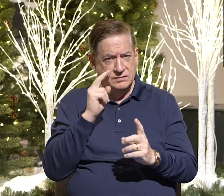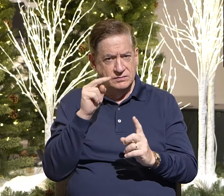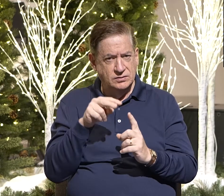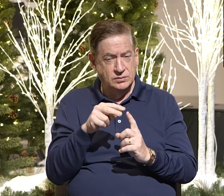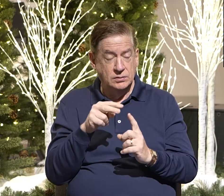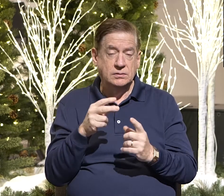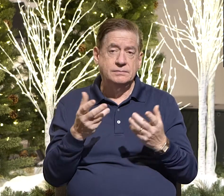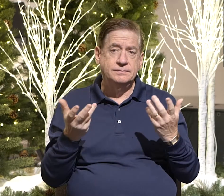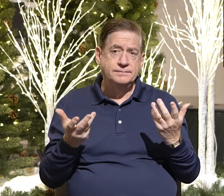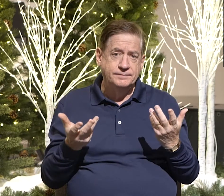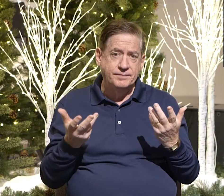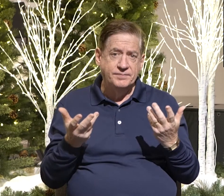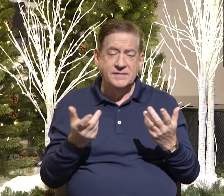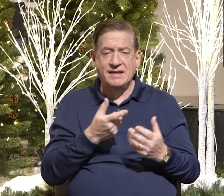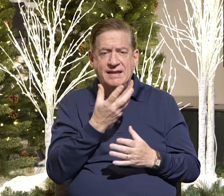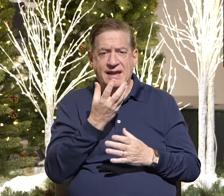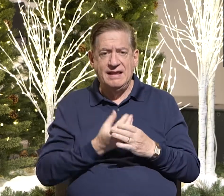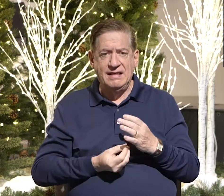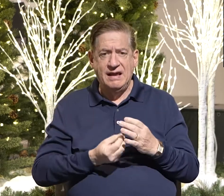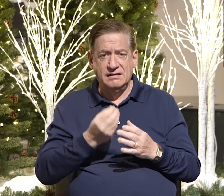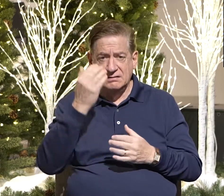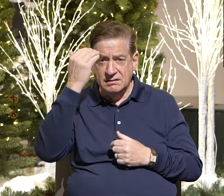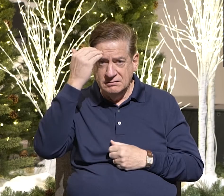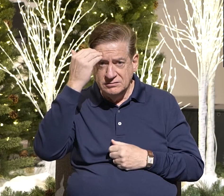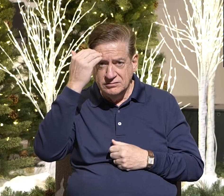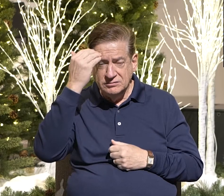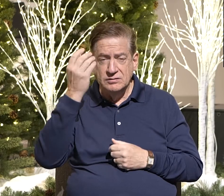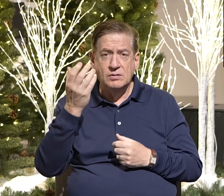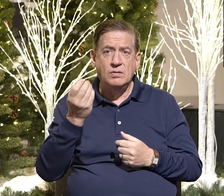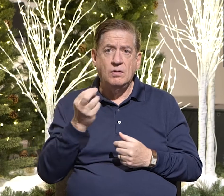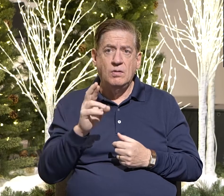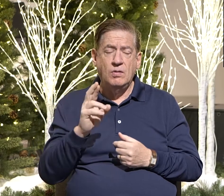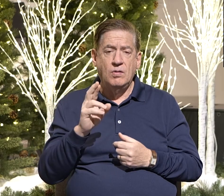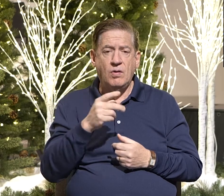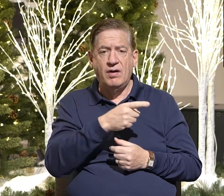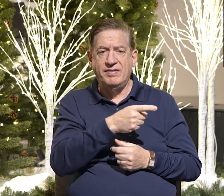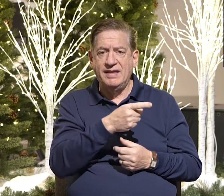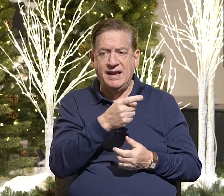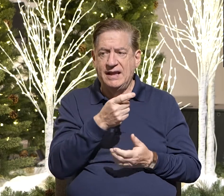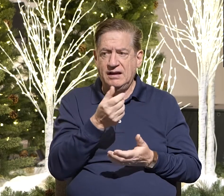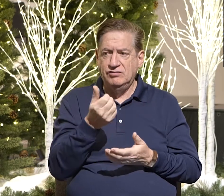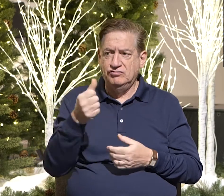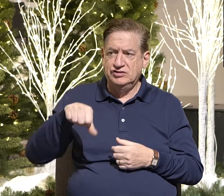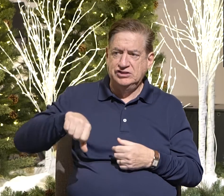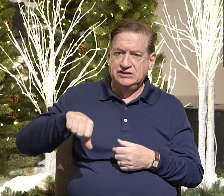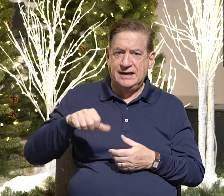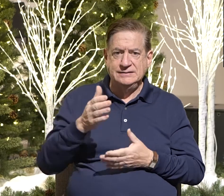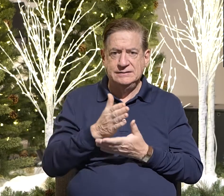they lack knowledge or reject parts of what the Bible says.